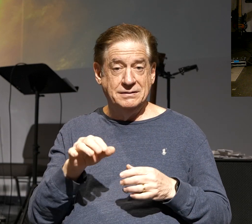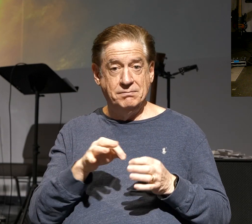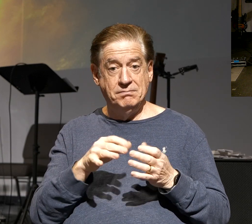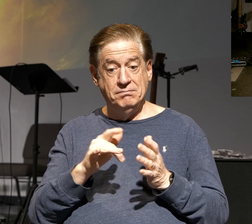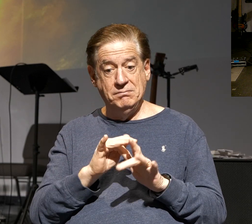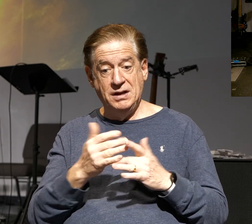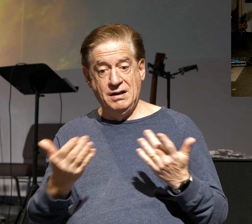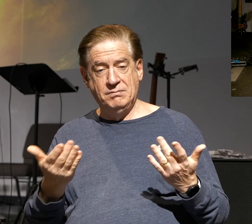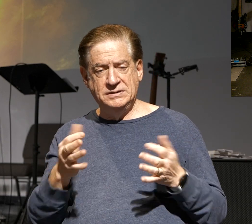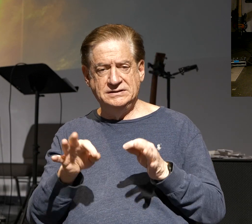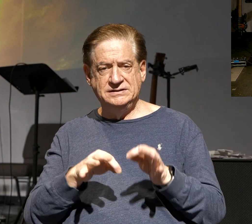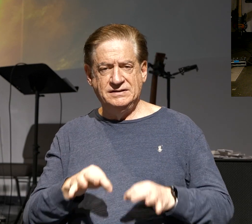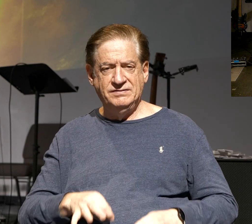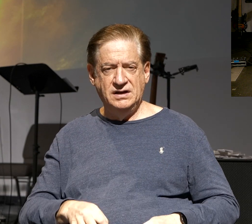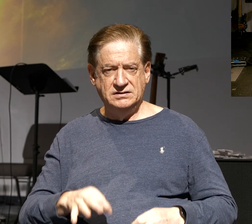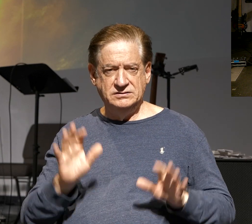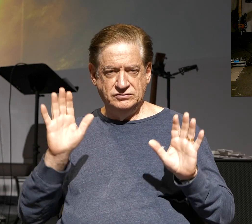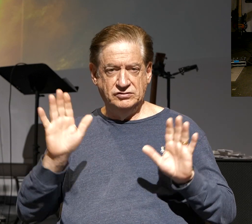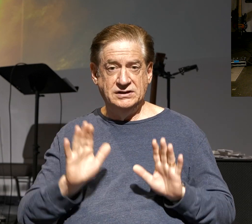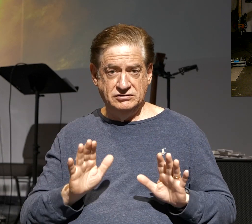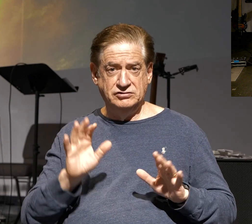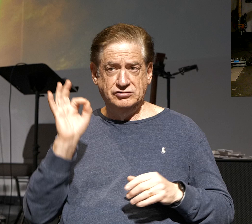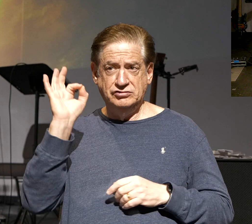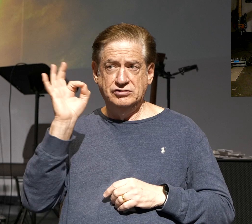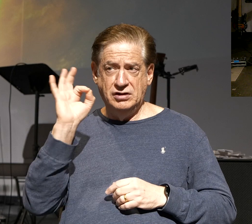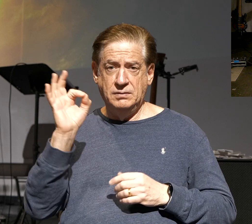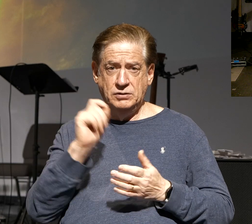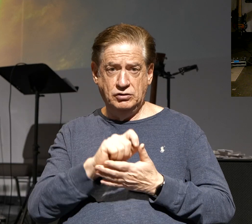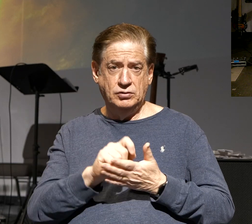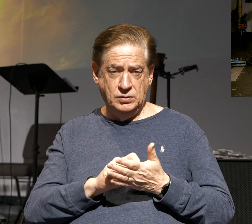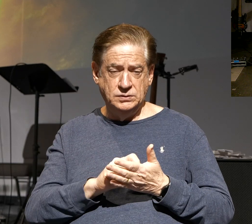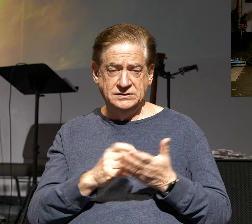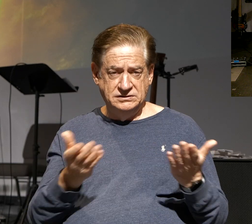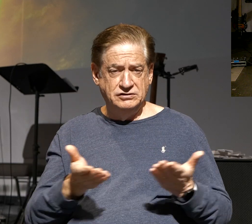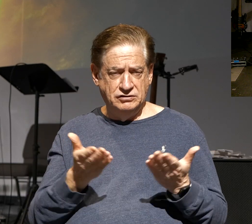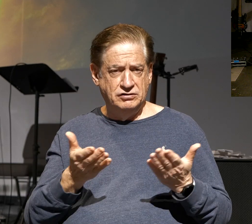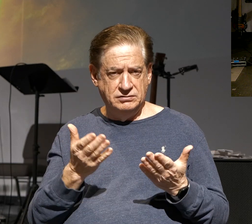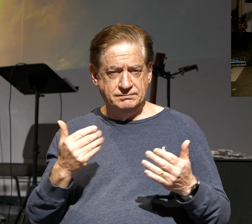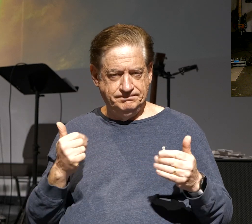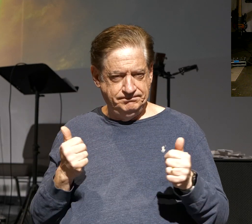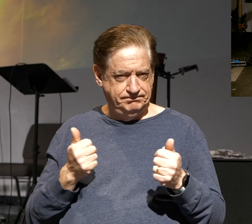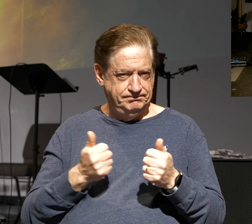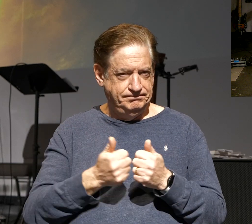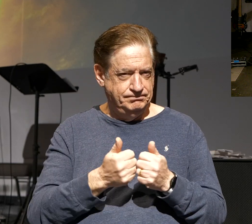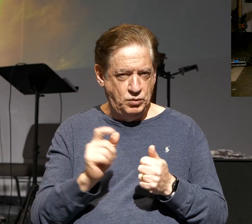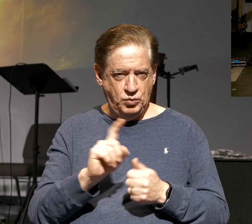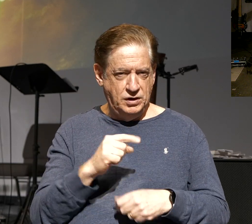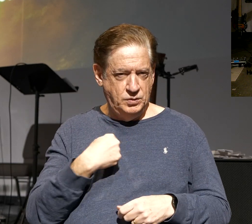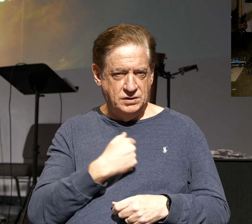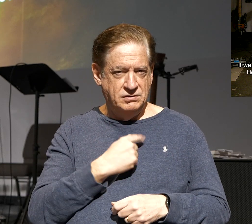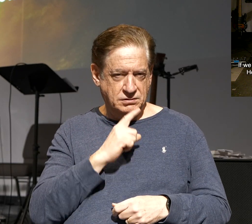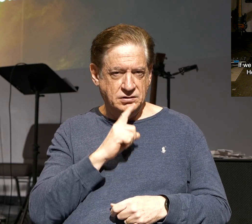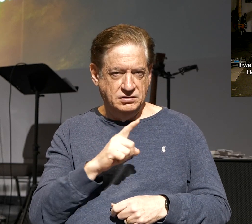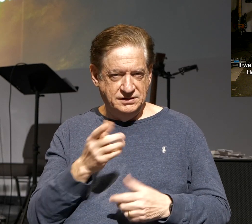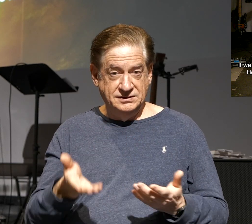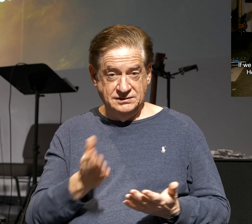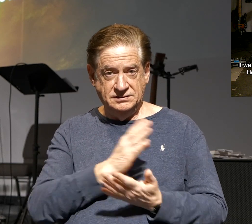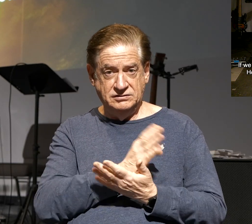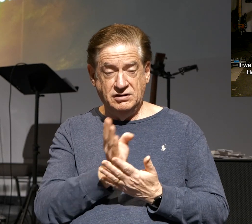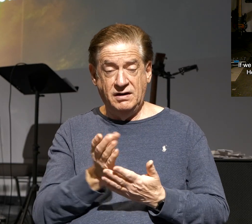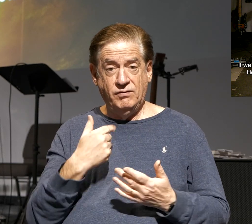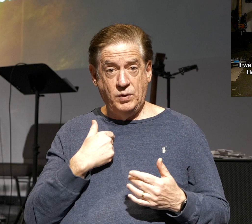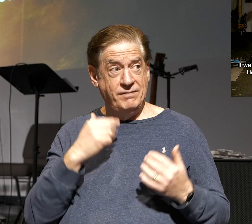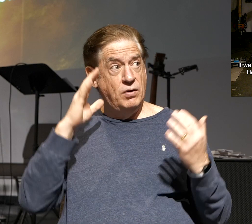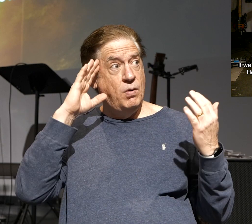So, take a look at your sermon notes here. Let me bring you up to speed with where we are in this series thus far. If we are going to have hope in a